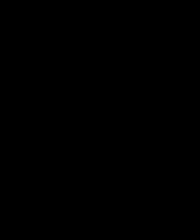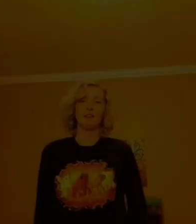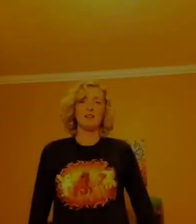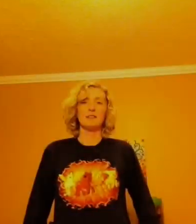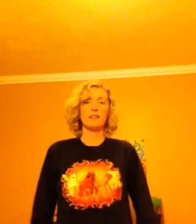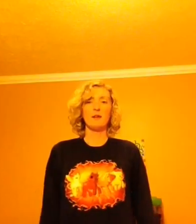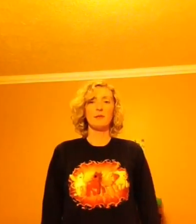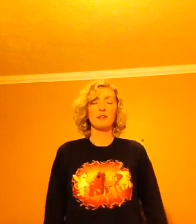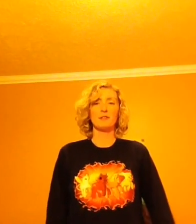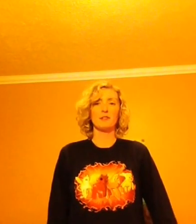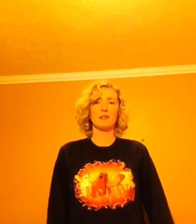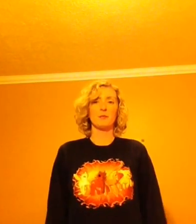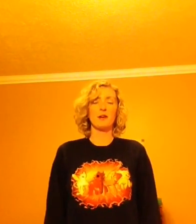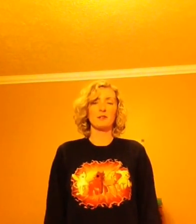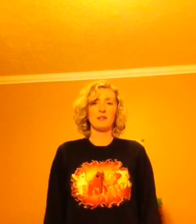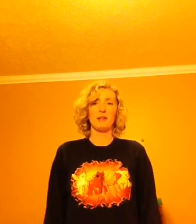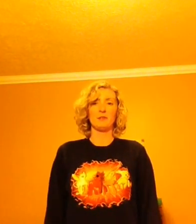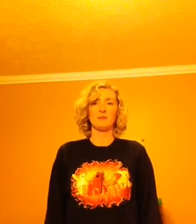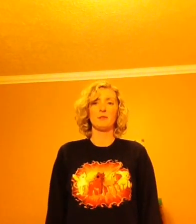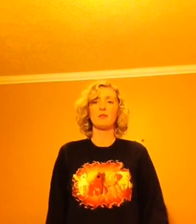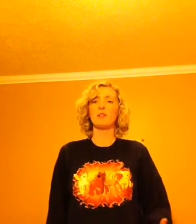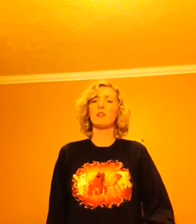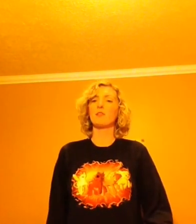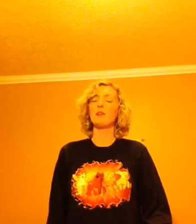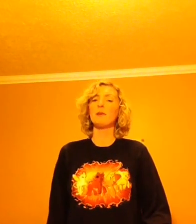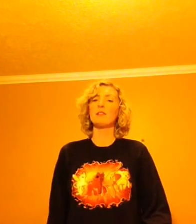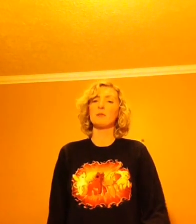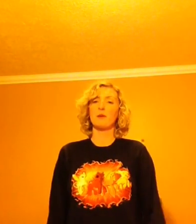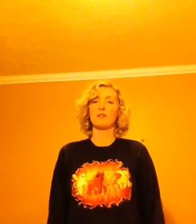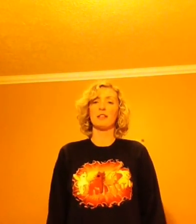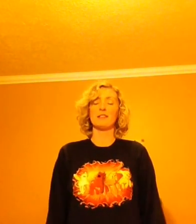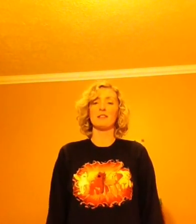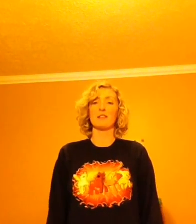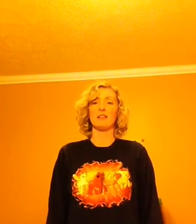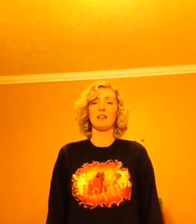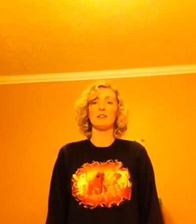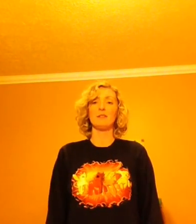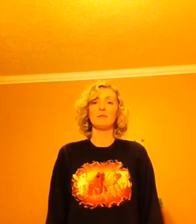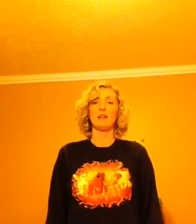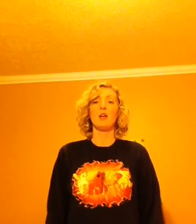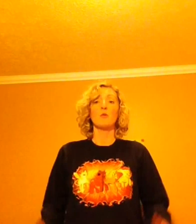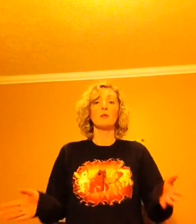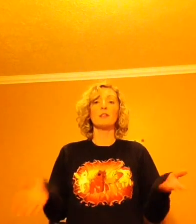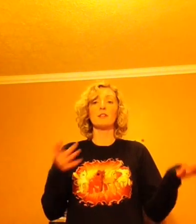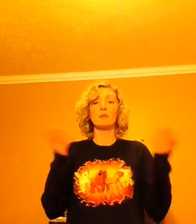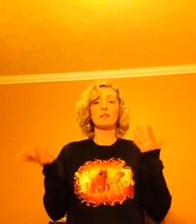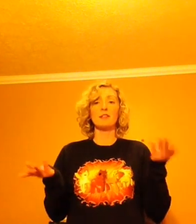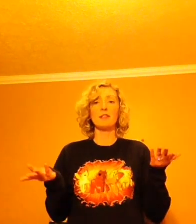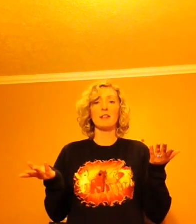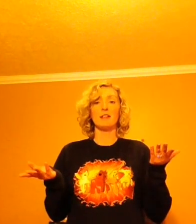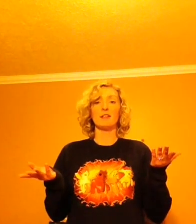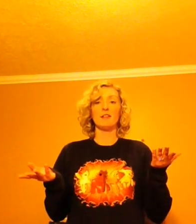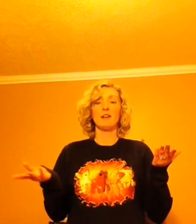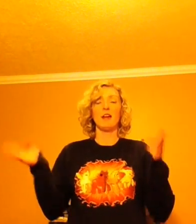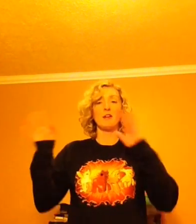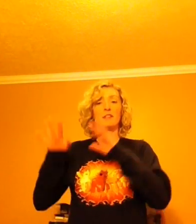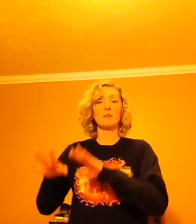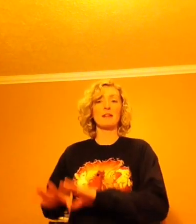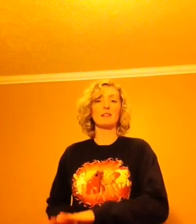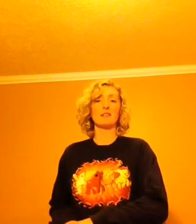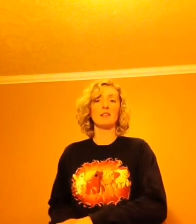Today we're here to look at the water cycle. Look at the three ways that water gets into the air, what it does while it's in the air, how it gets back down to the